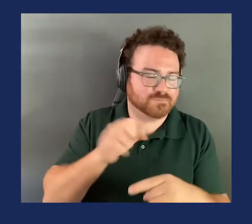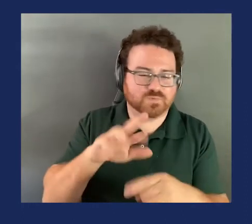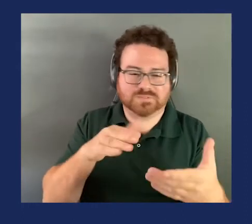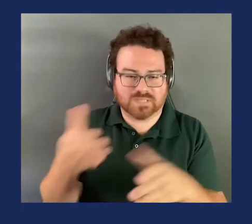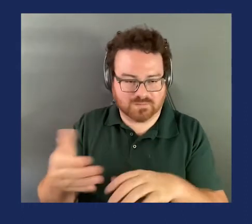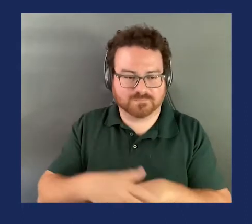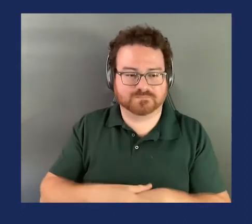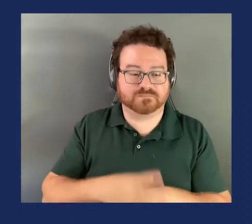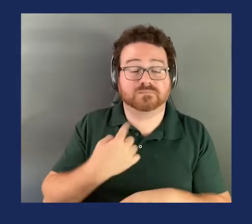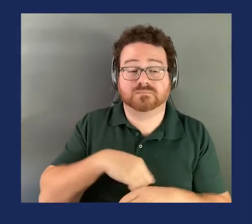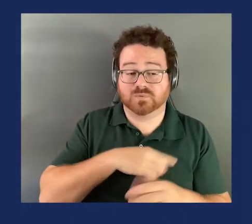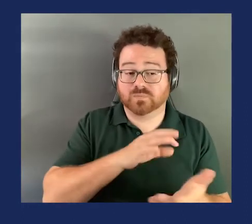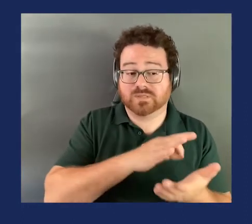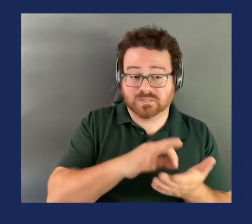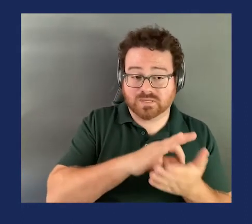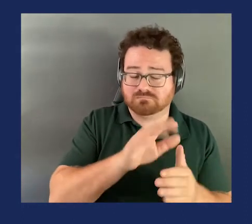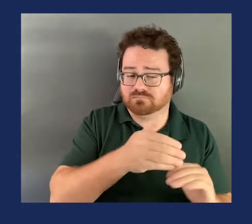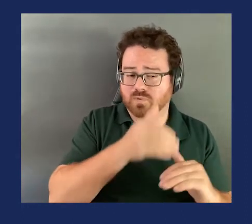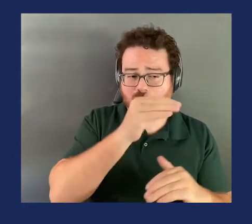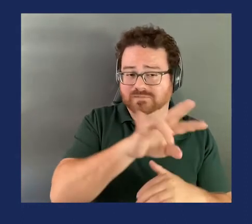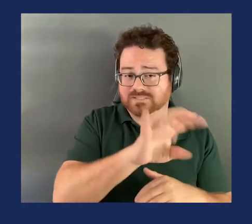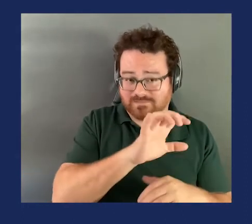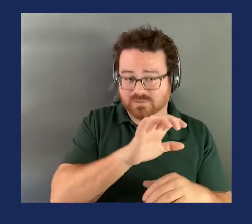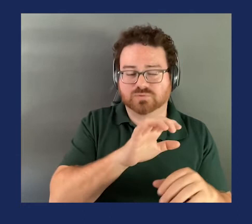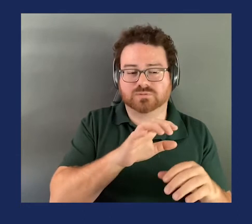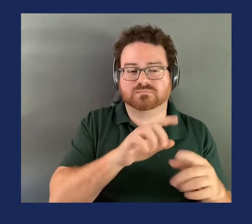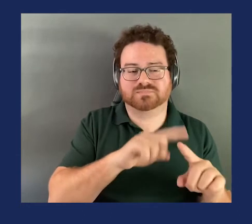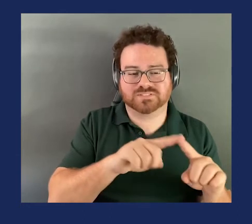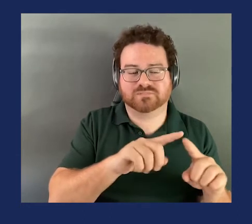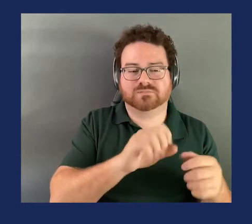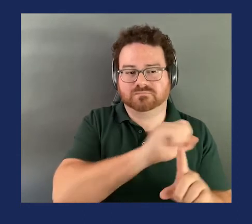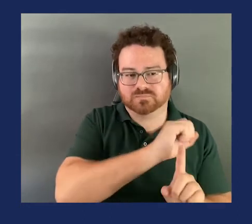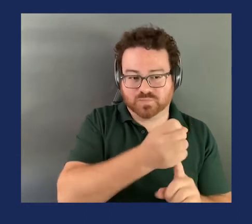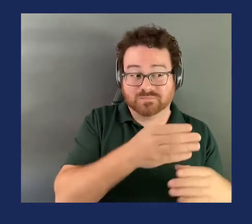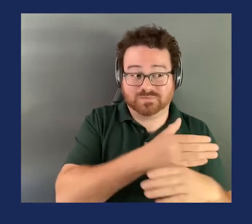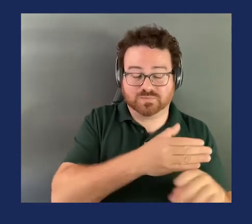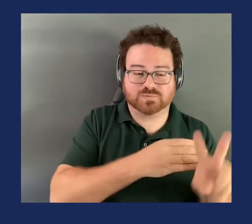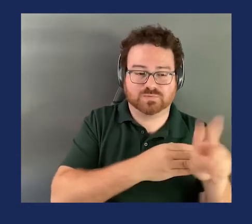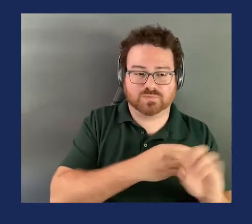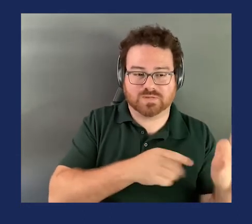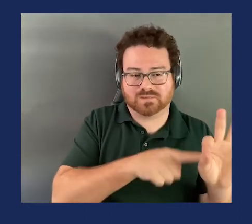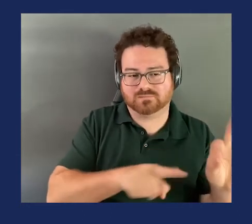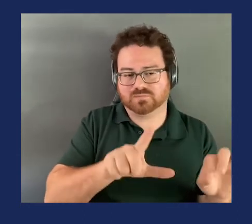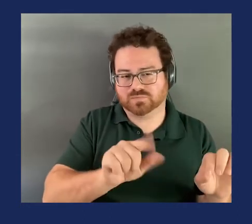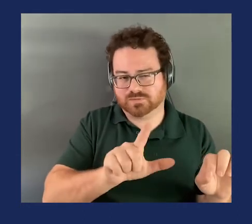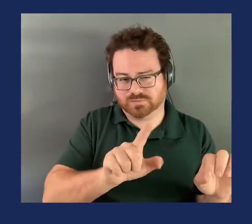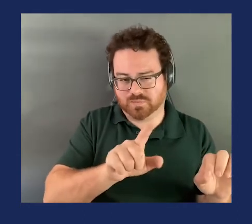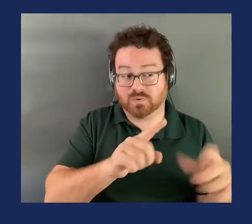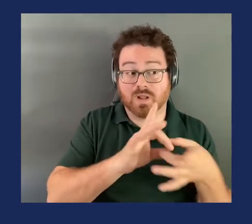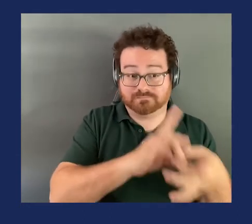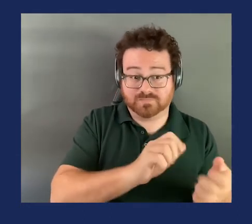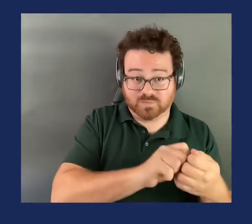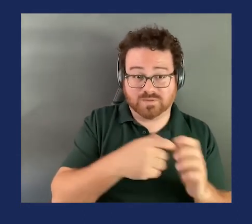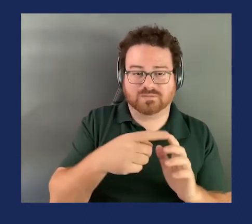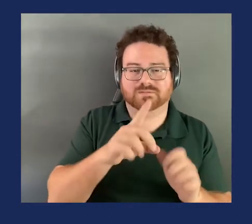107 incidents in CPSC's databases between 2009-21 involving debris penetration hazards. In addition,